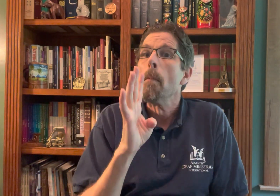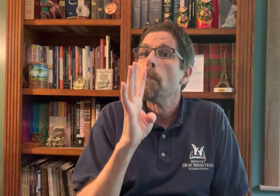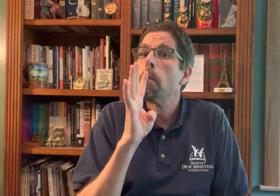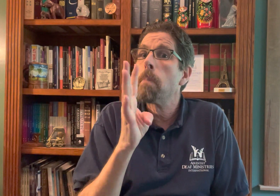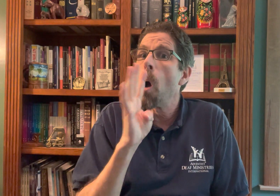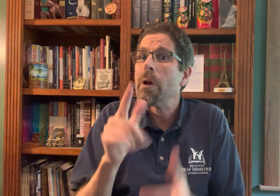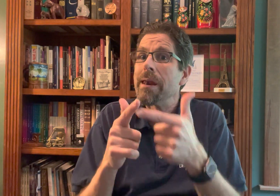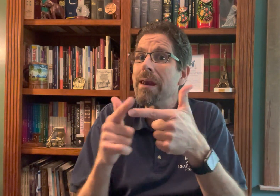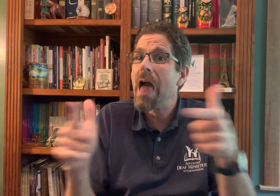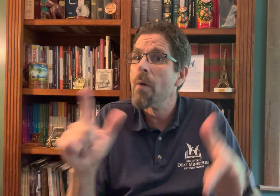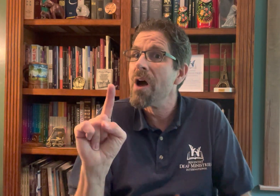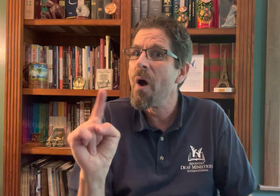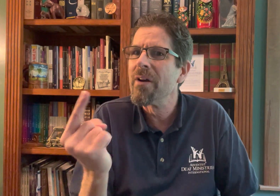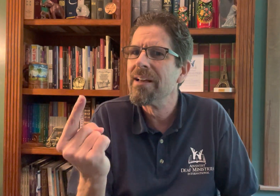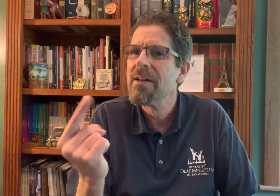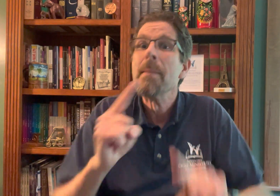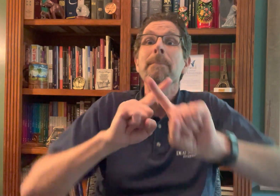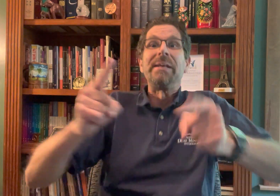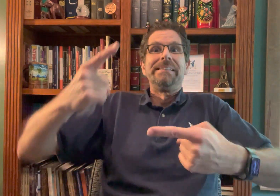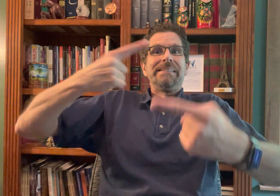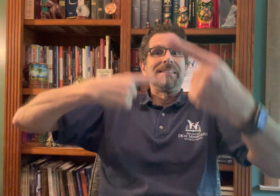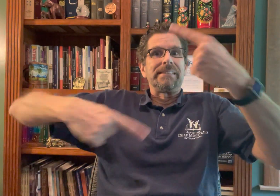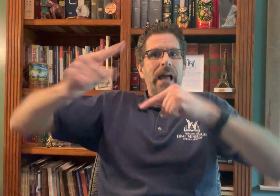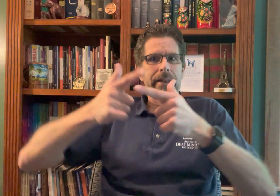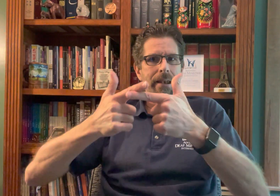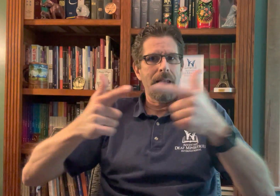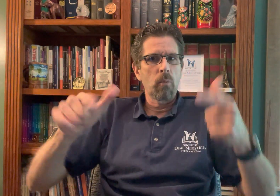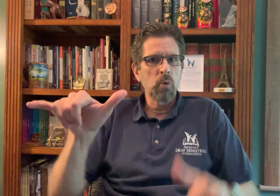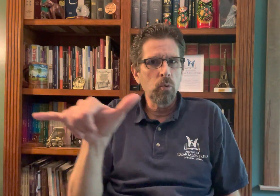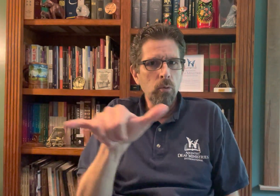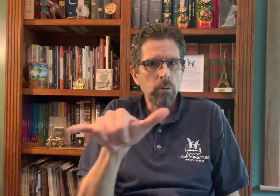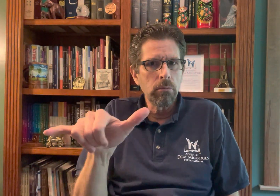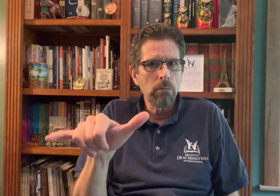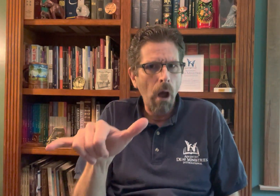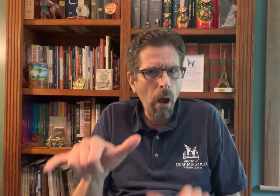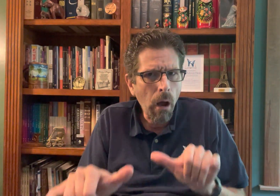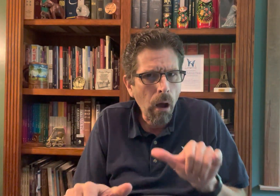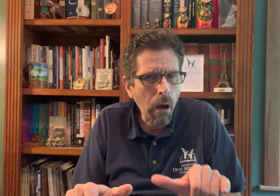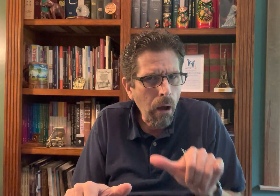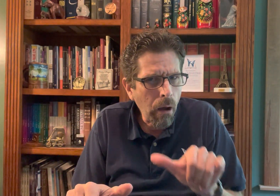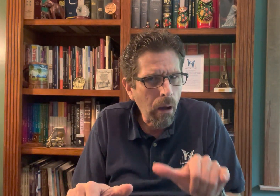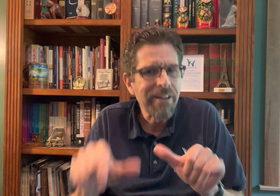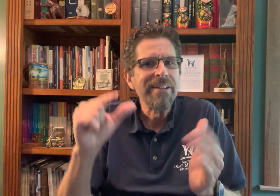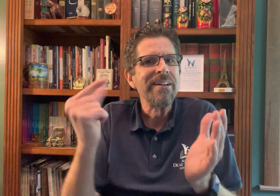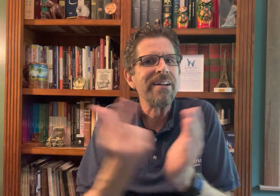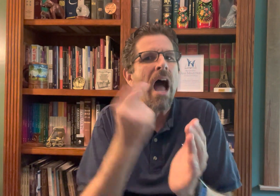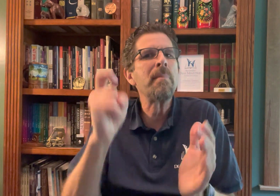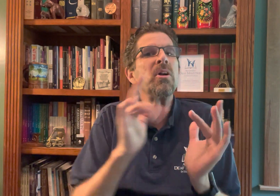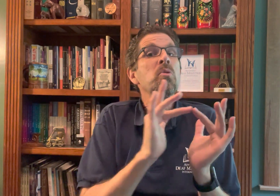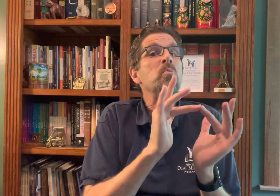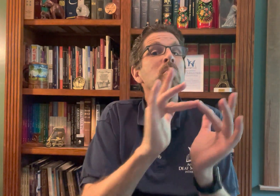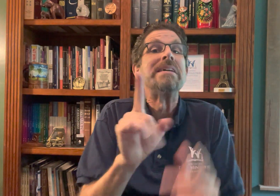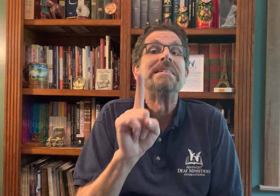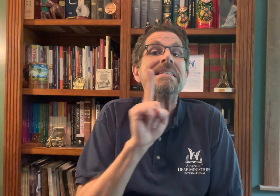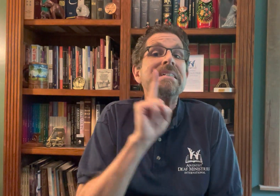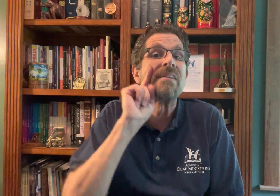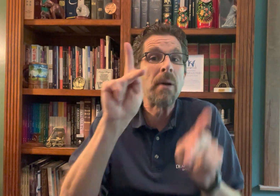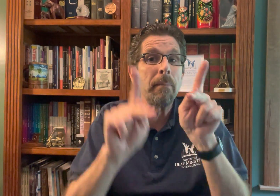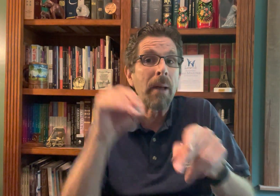It doesn't say specifically spoken language. So this would include sign language too. The gospel